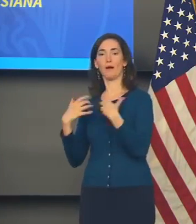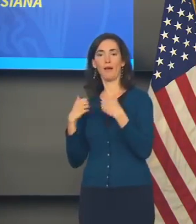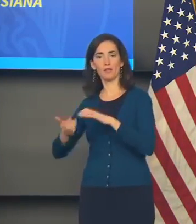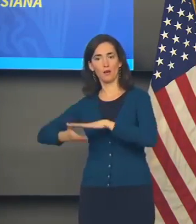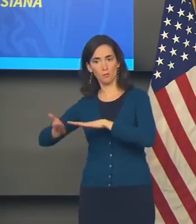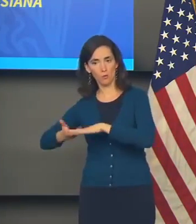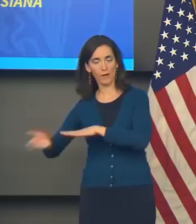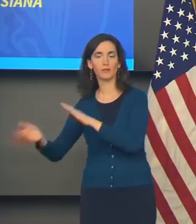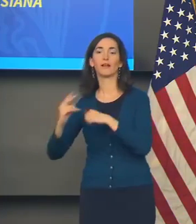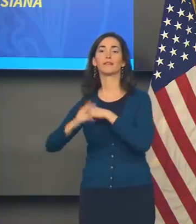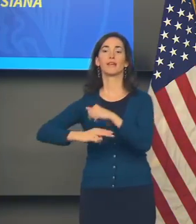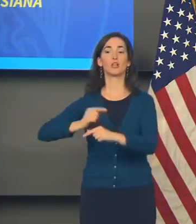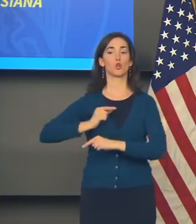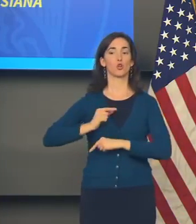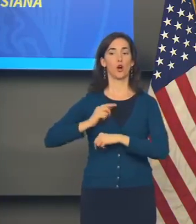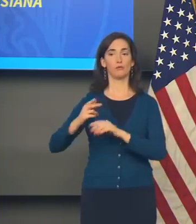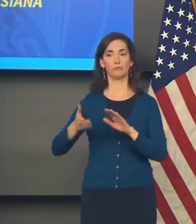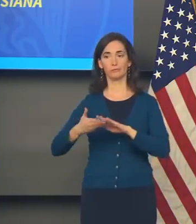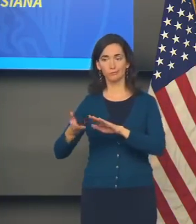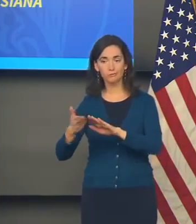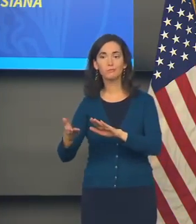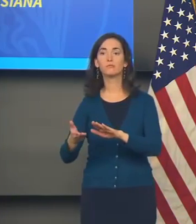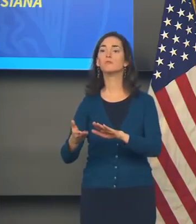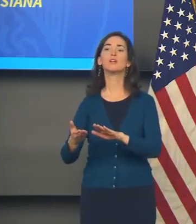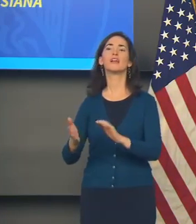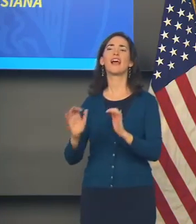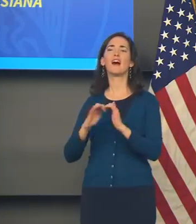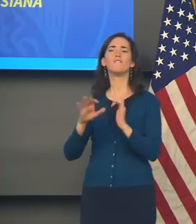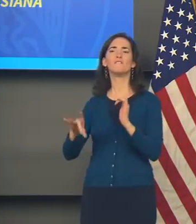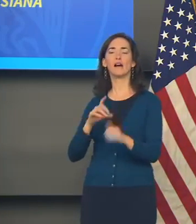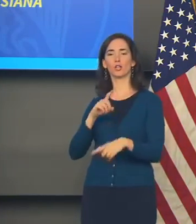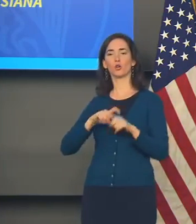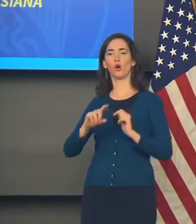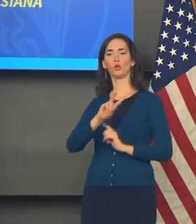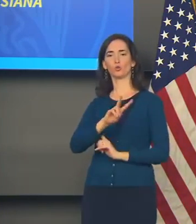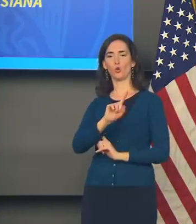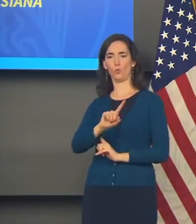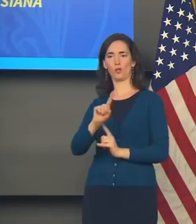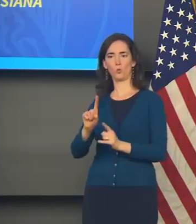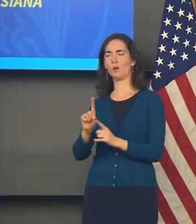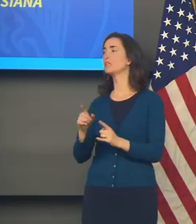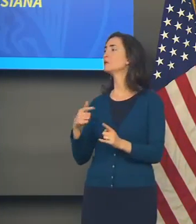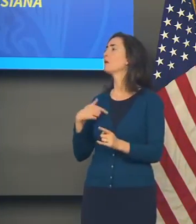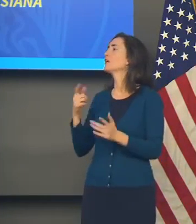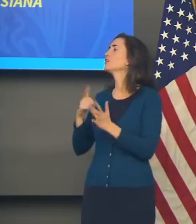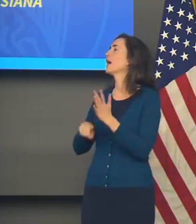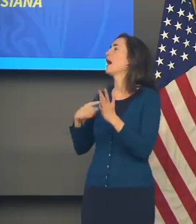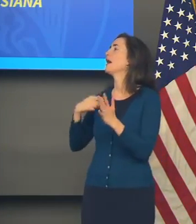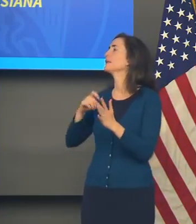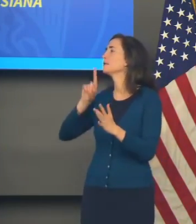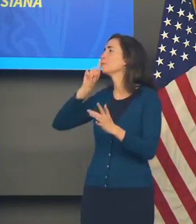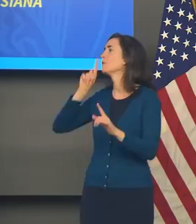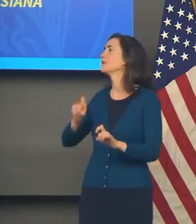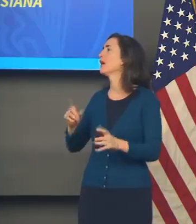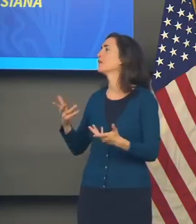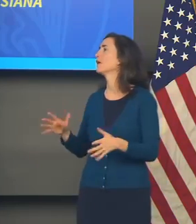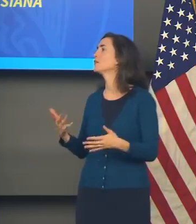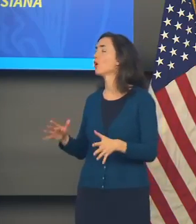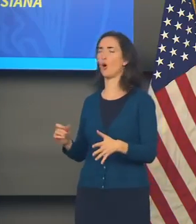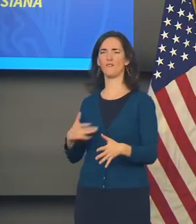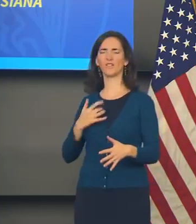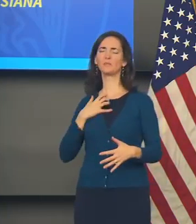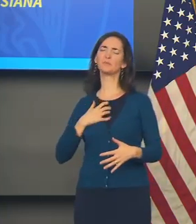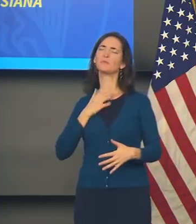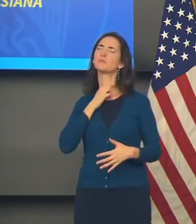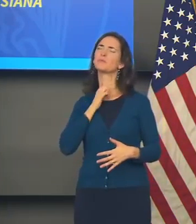Guard. 2-1-1 can connect you. If all you need is a test or if your symptoms are very, very mild, please avoid a hospital for those services if you